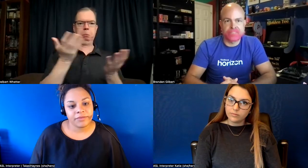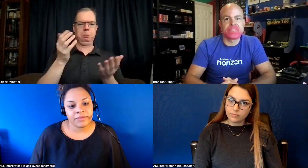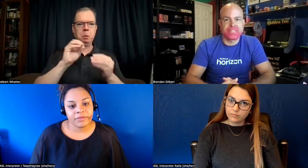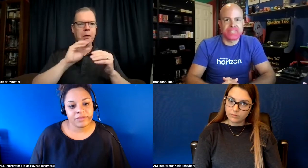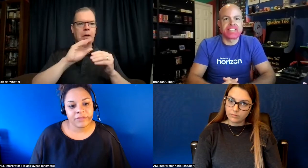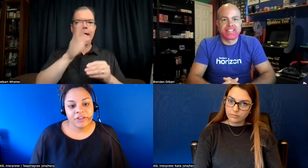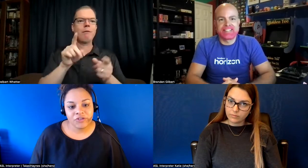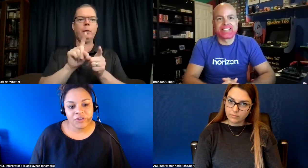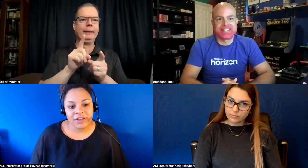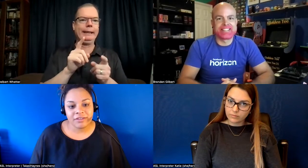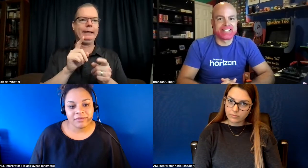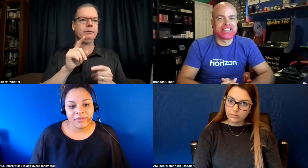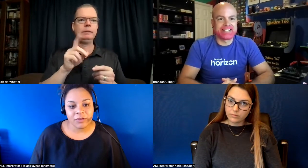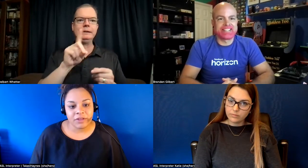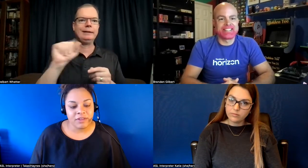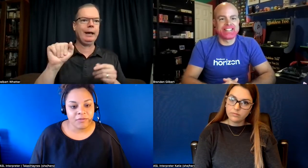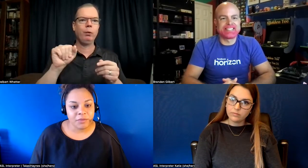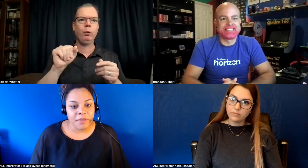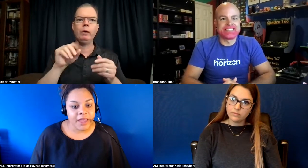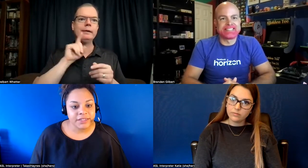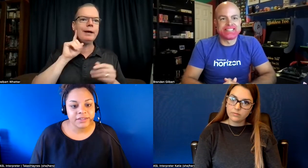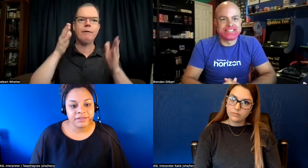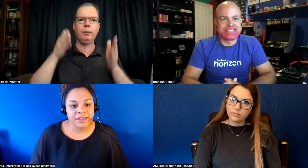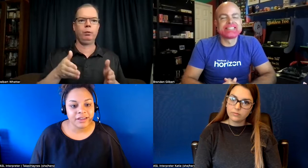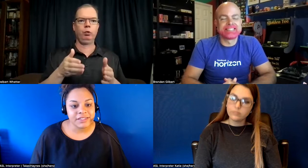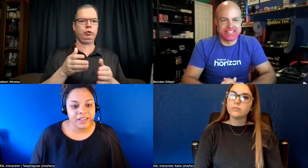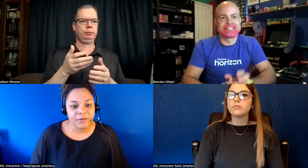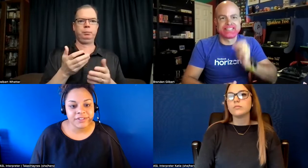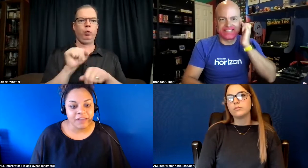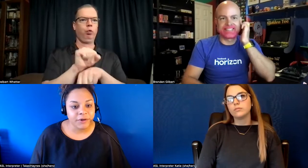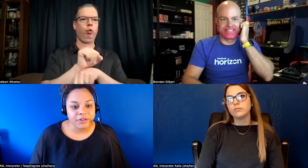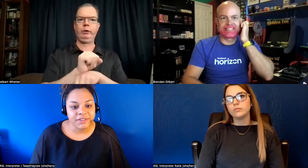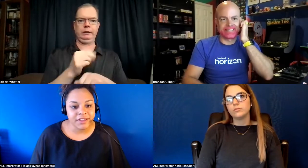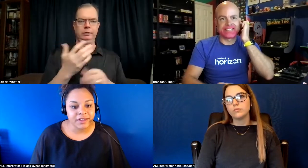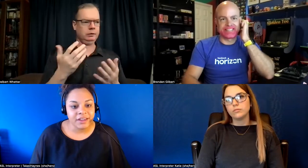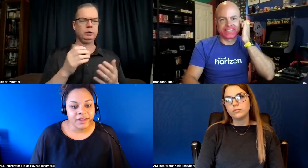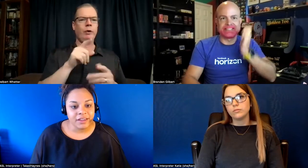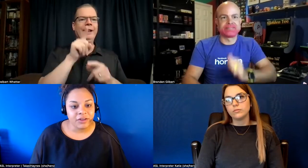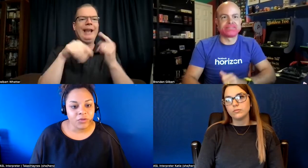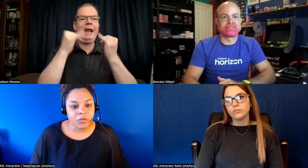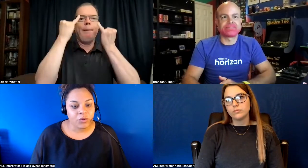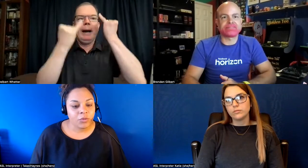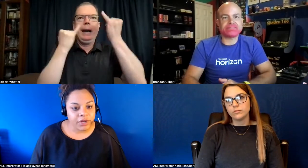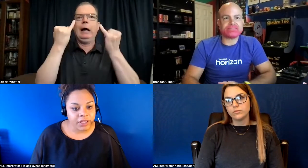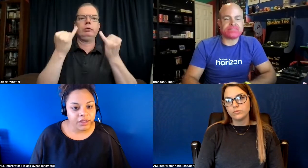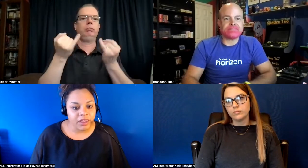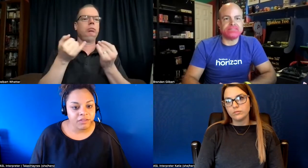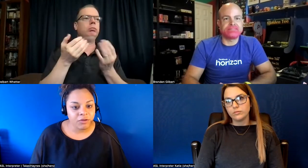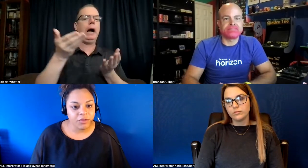the industry you know has never met a disabled deaf person you know working and so they